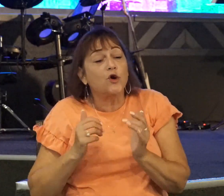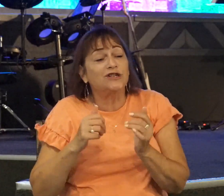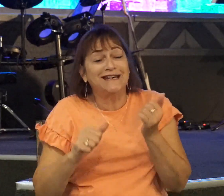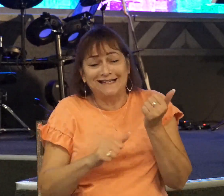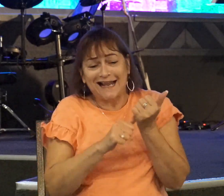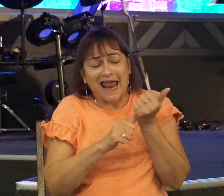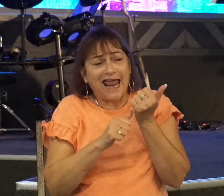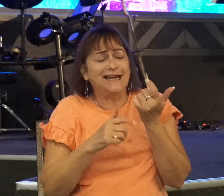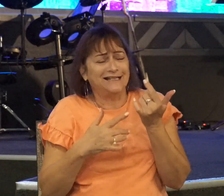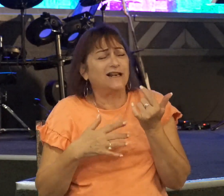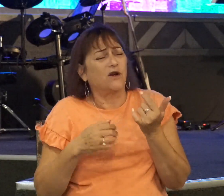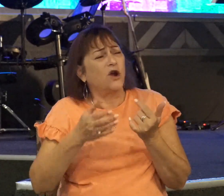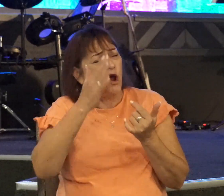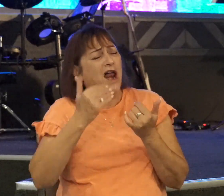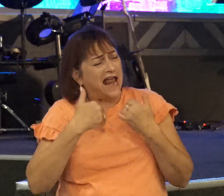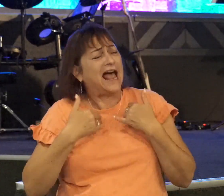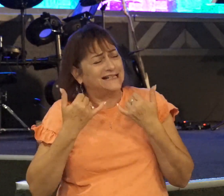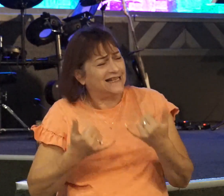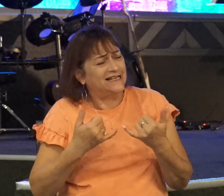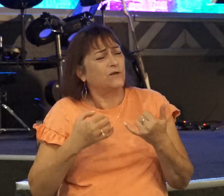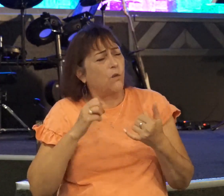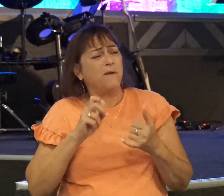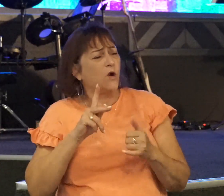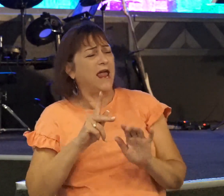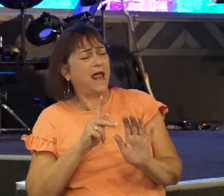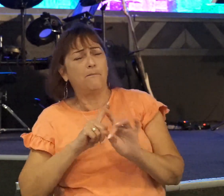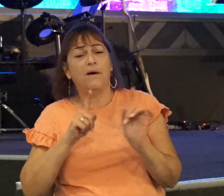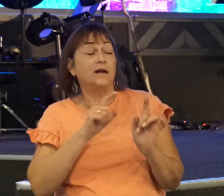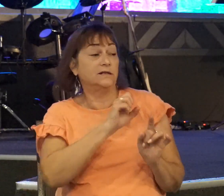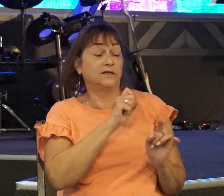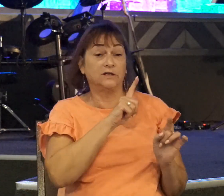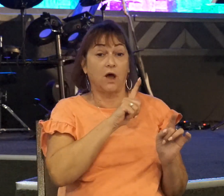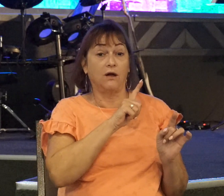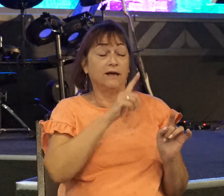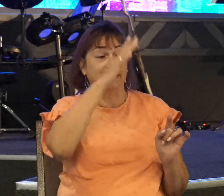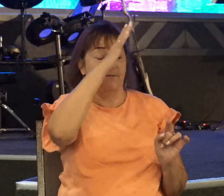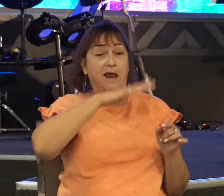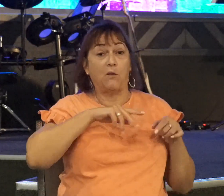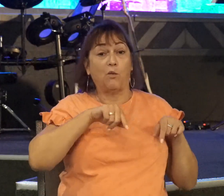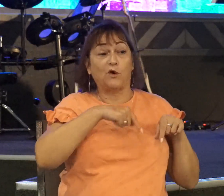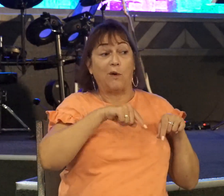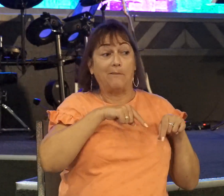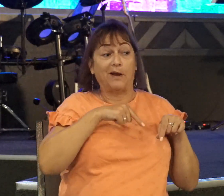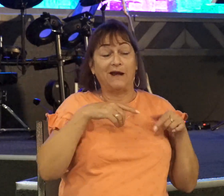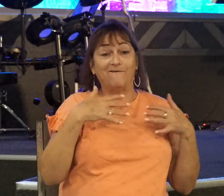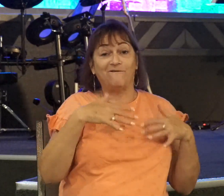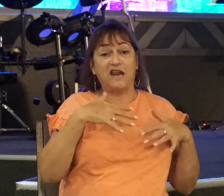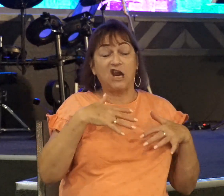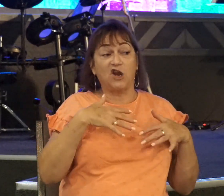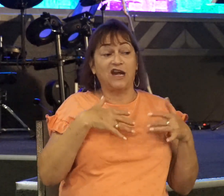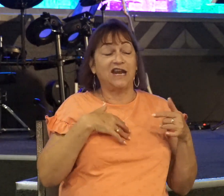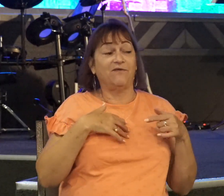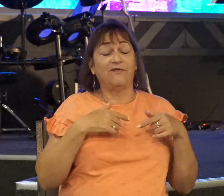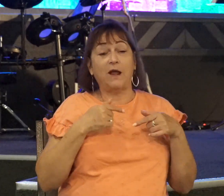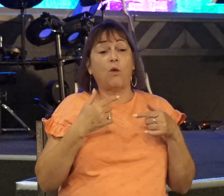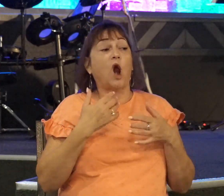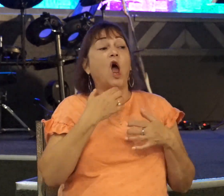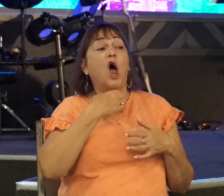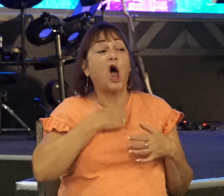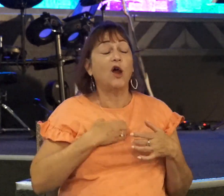got this, dude. We're going to be okay. But Saul, well, his men trembled in fear. He starved them after they fought hard all day